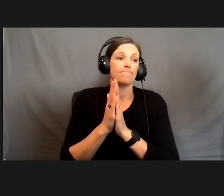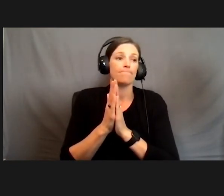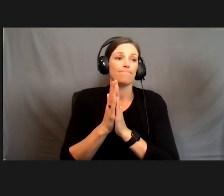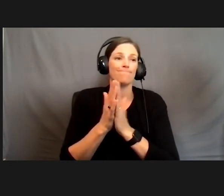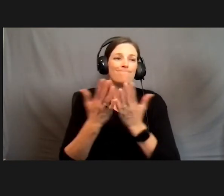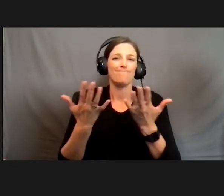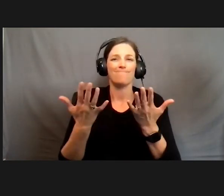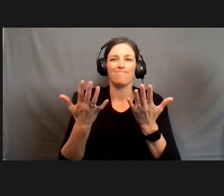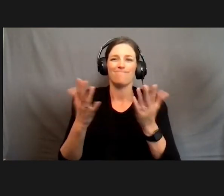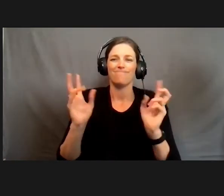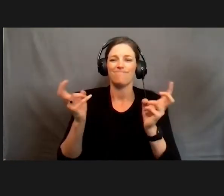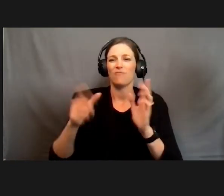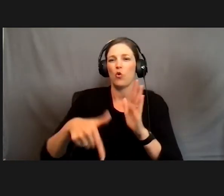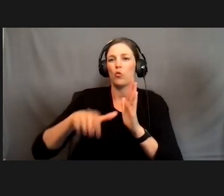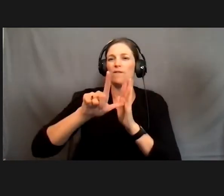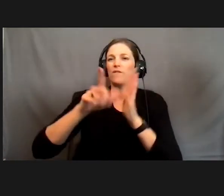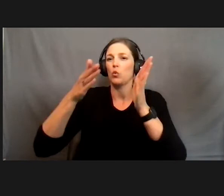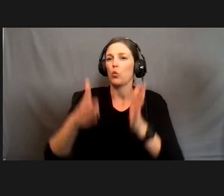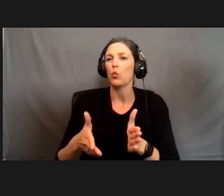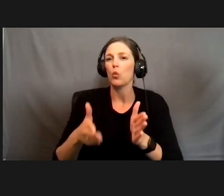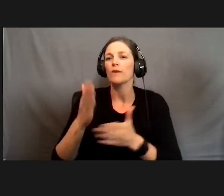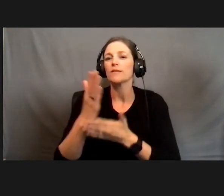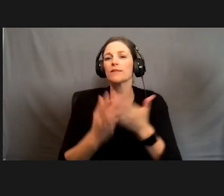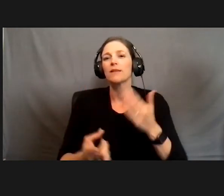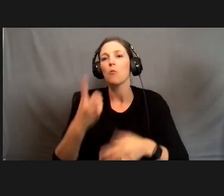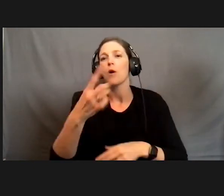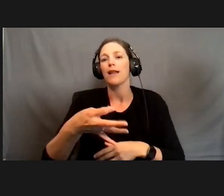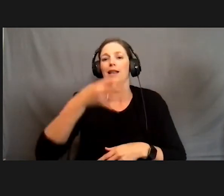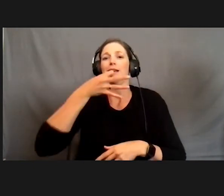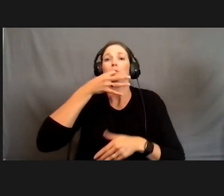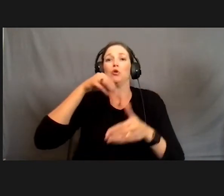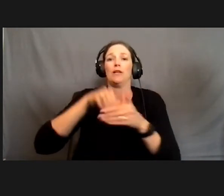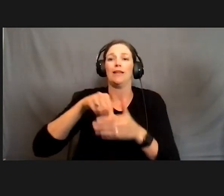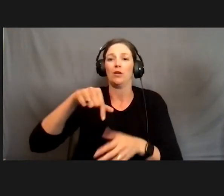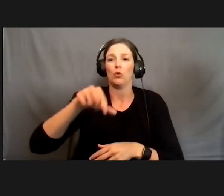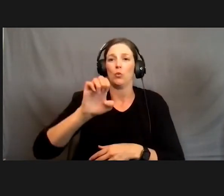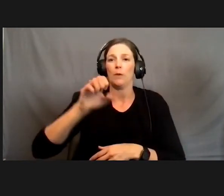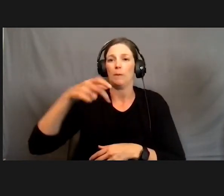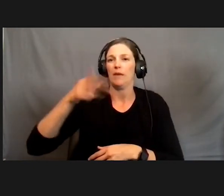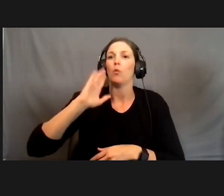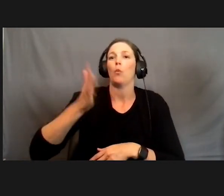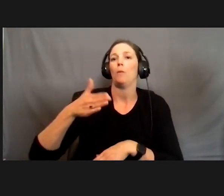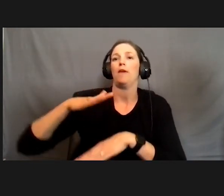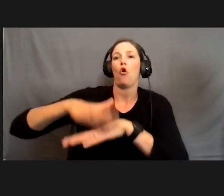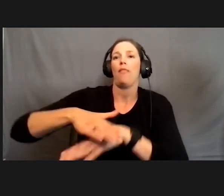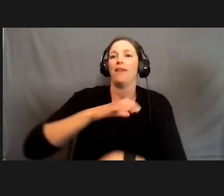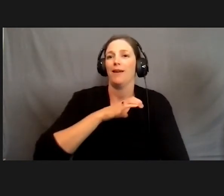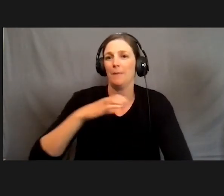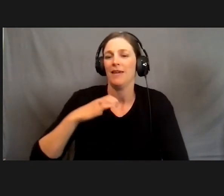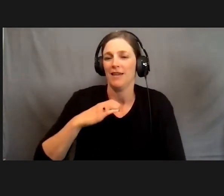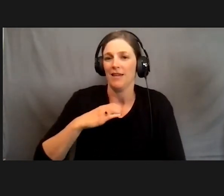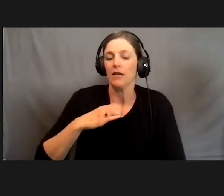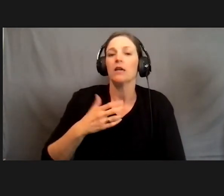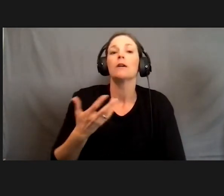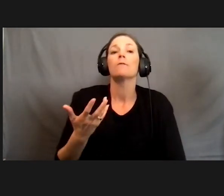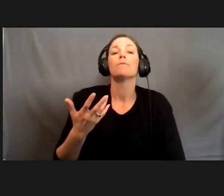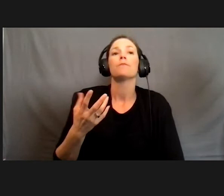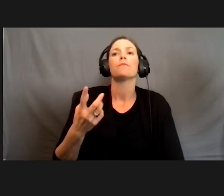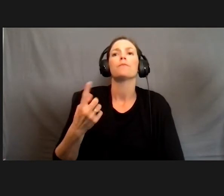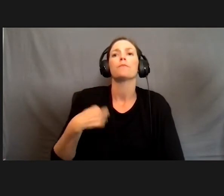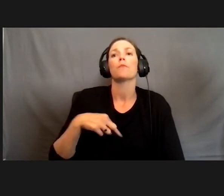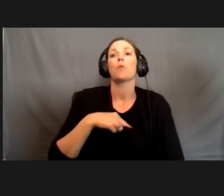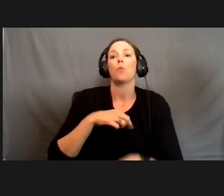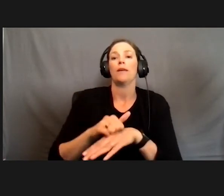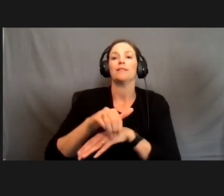it's a reviewer of someone that is an expert in our QEP area that will sit on that committee as well. We send